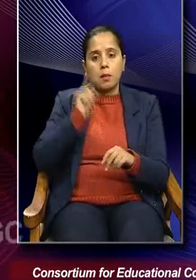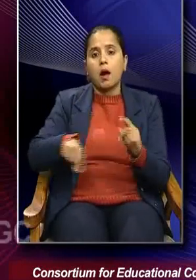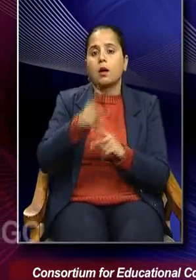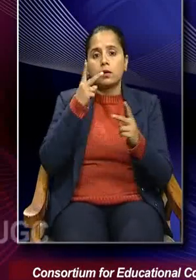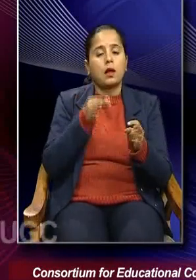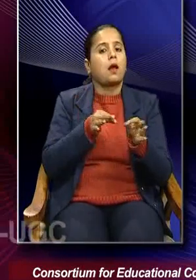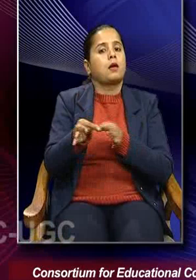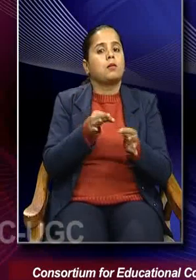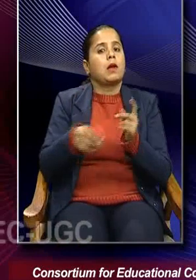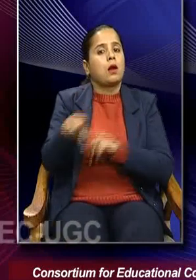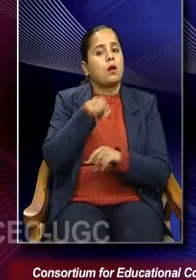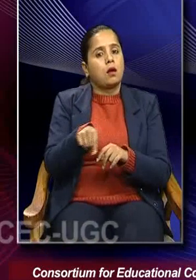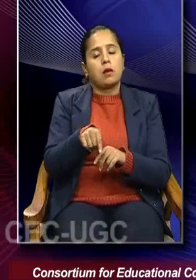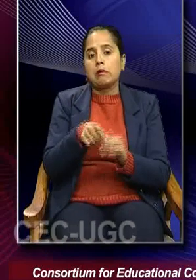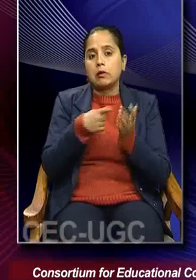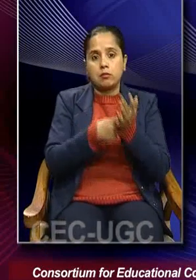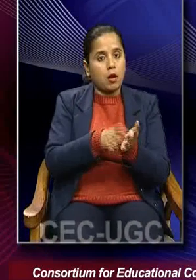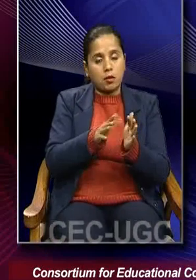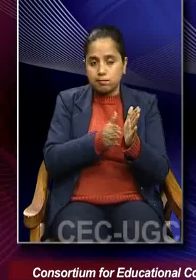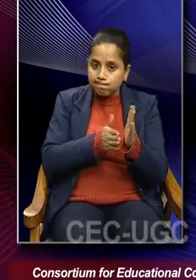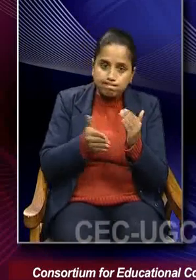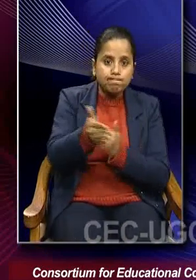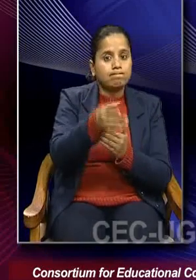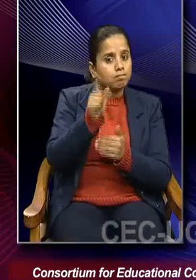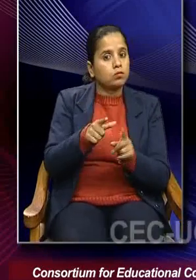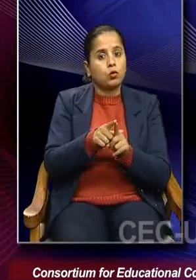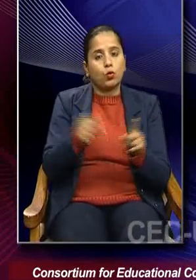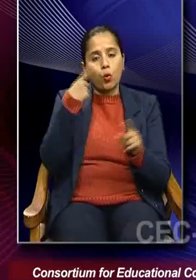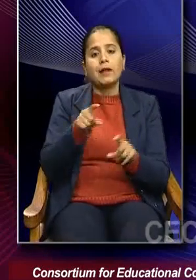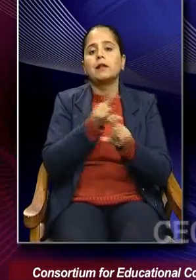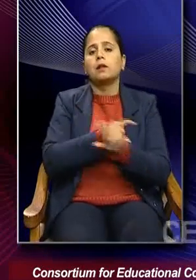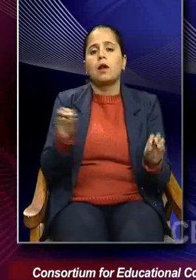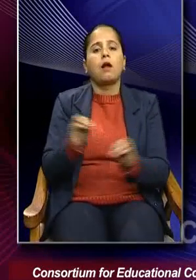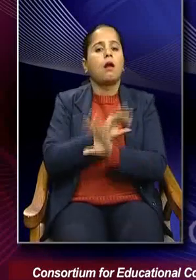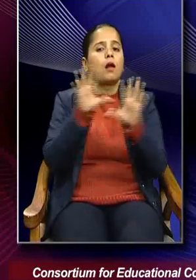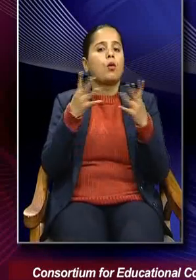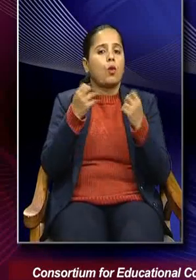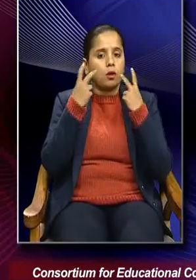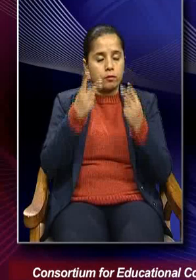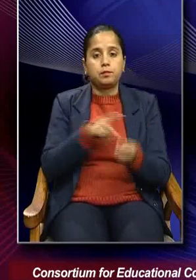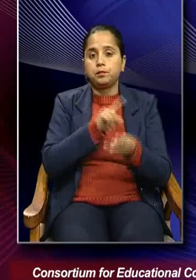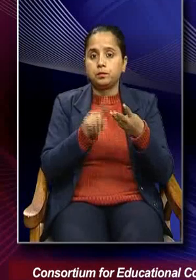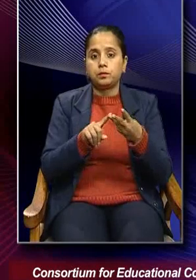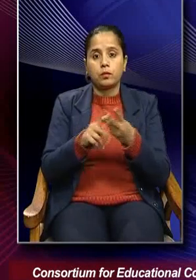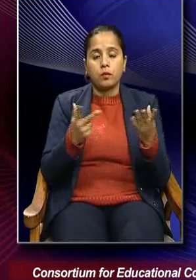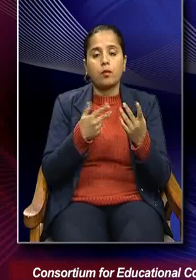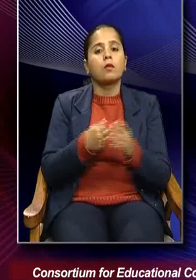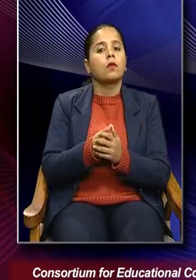beyond the respectable in order to get a clear picture. The third is